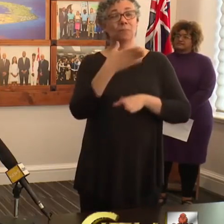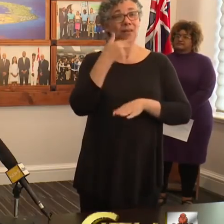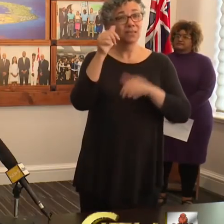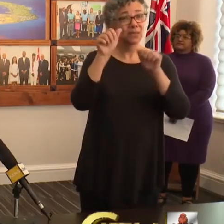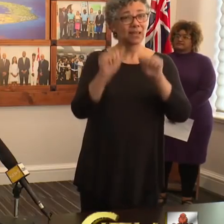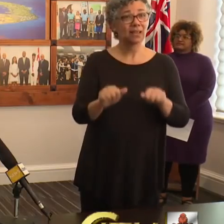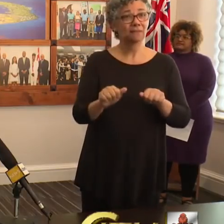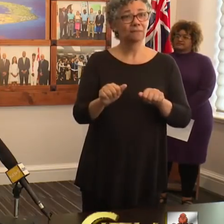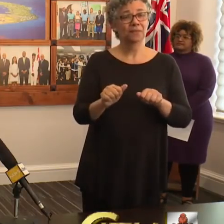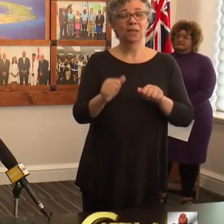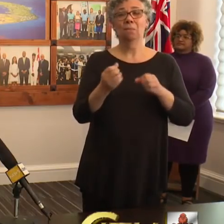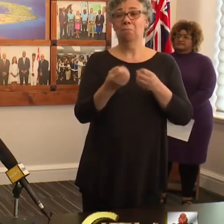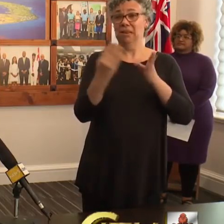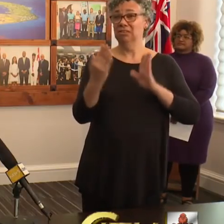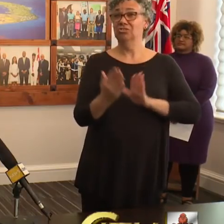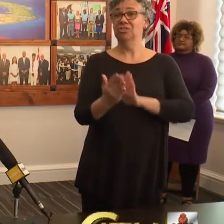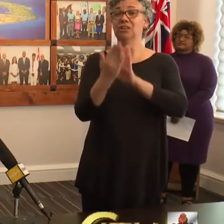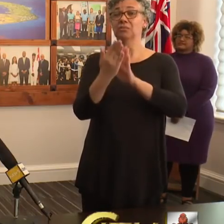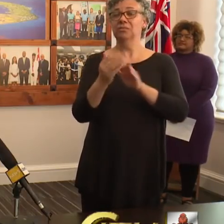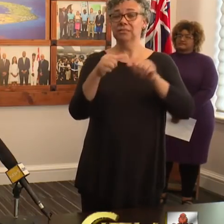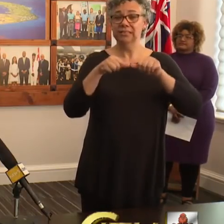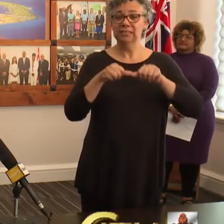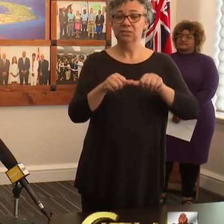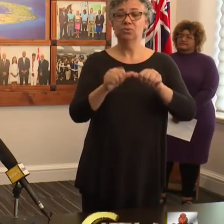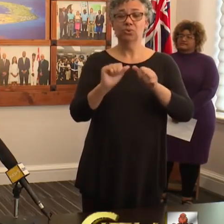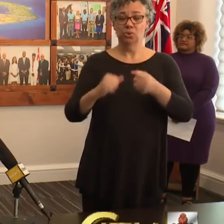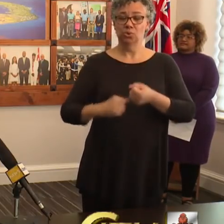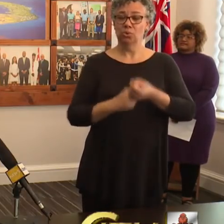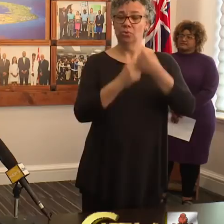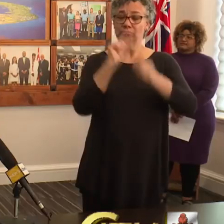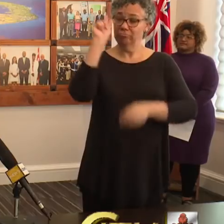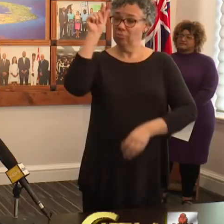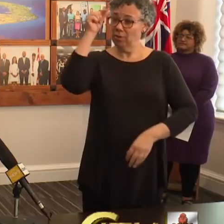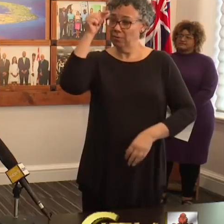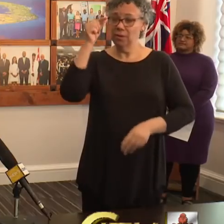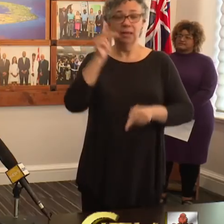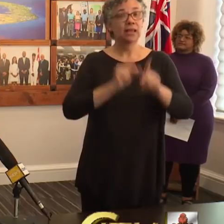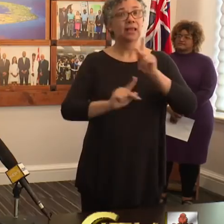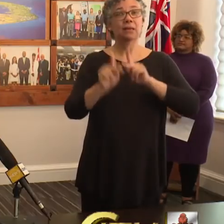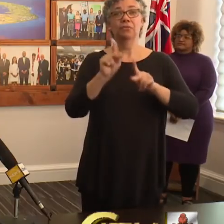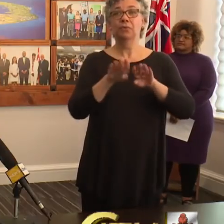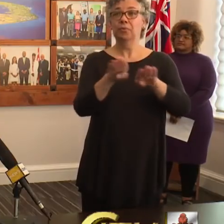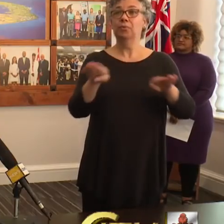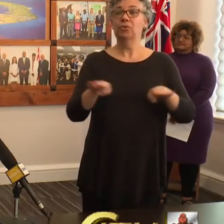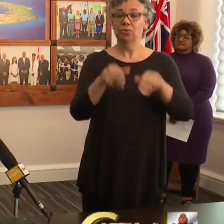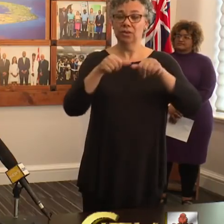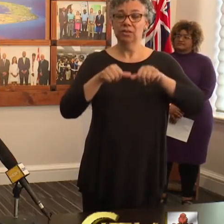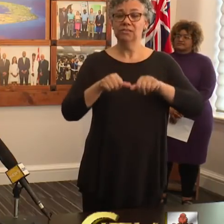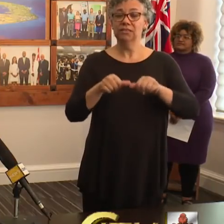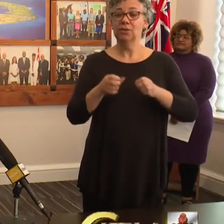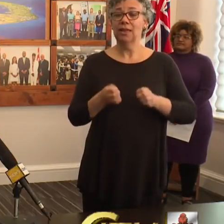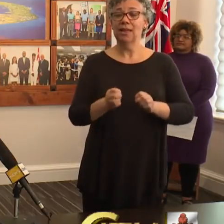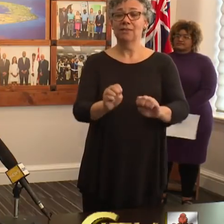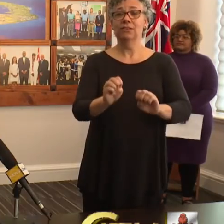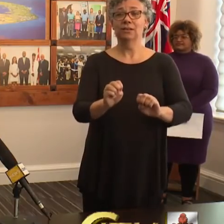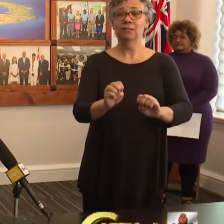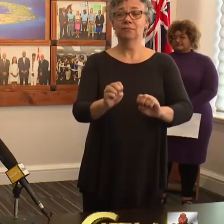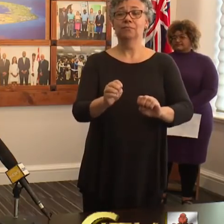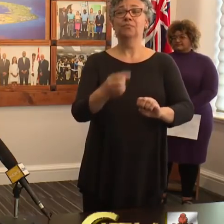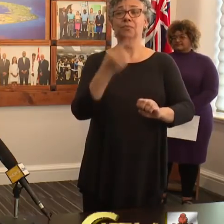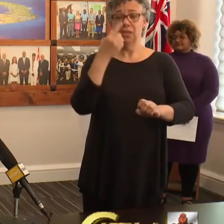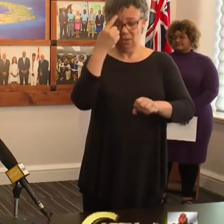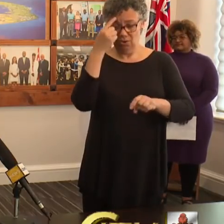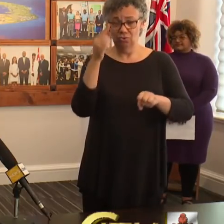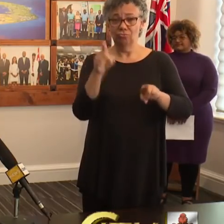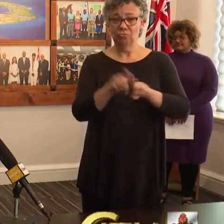challenges, I continue to support the Government and the people of Bermuda in all their continuing efforts, and I pledge all that I